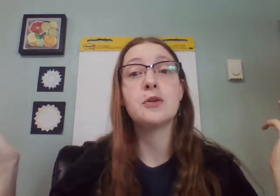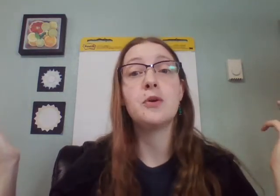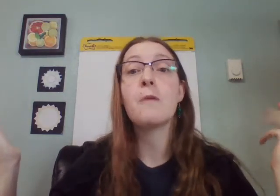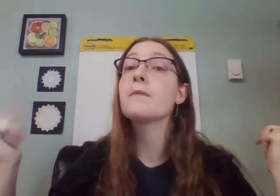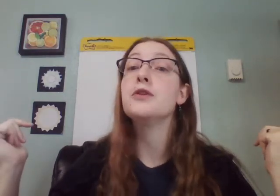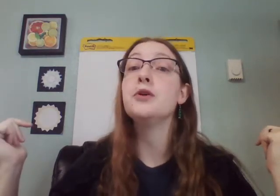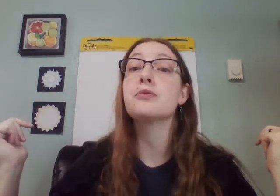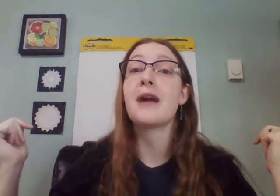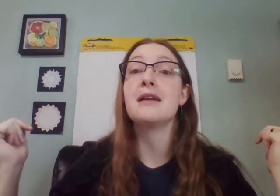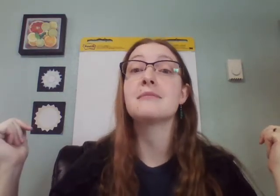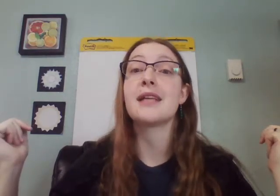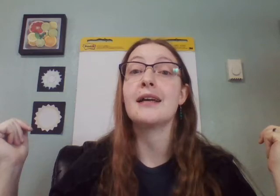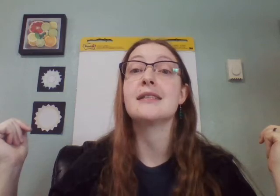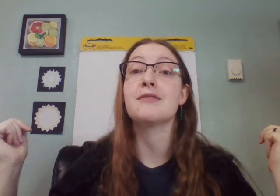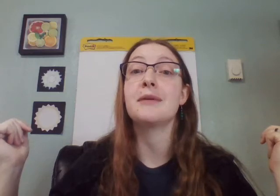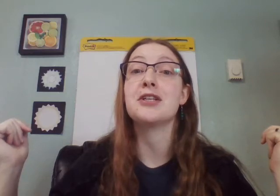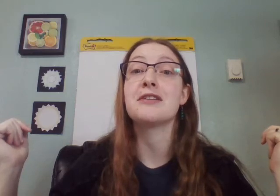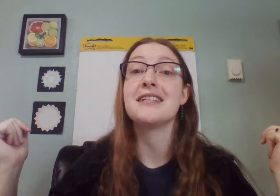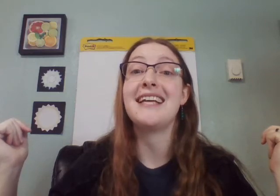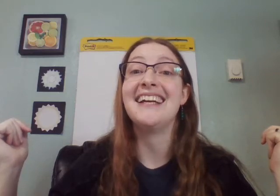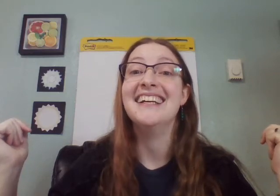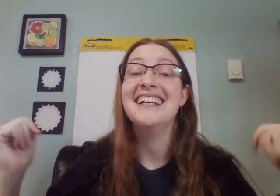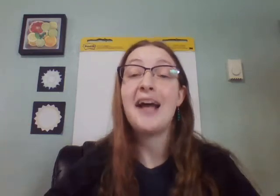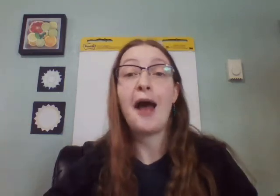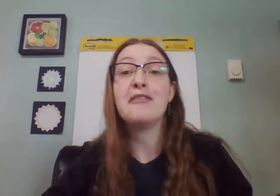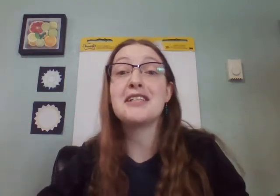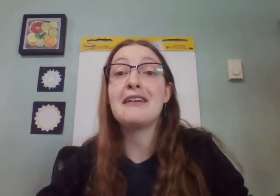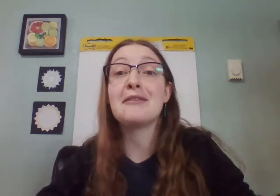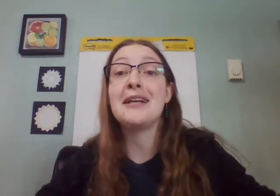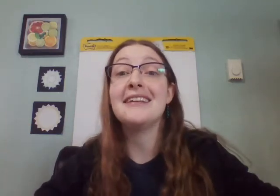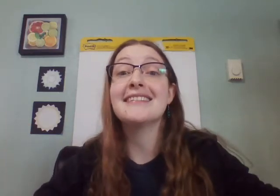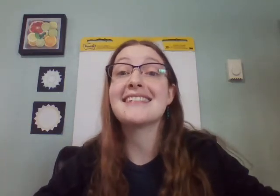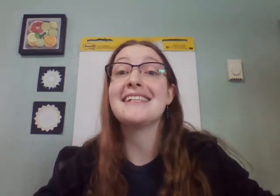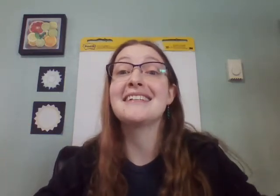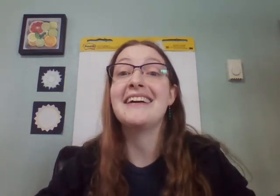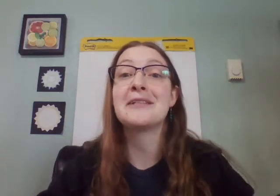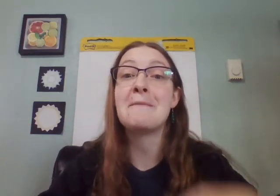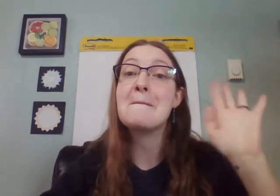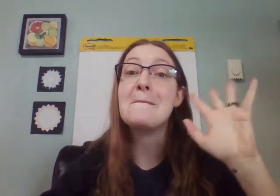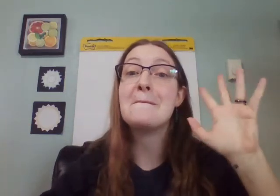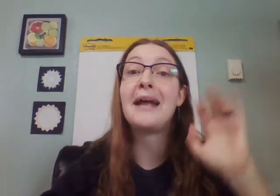cool new random science information of the day. Have a good day, everybody. See you around. Bye.